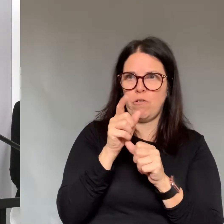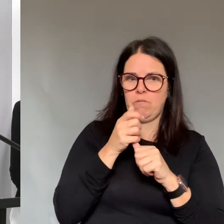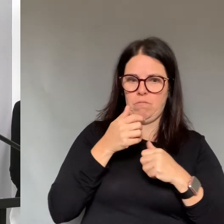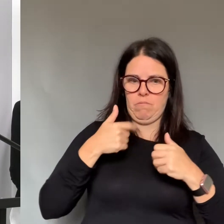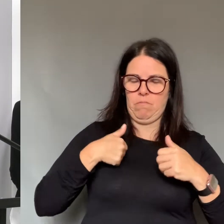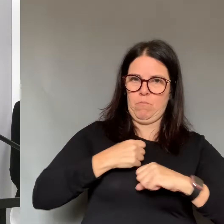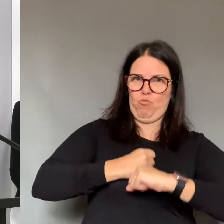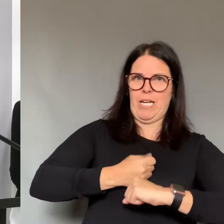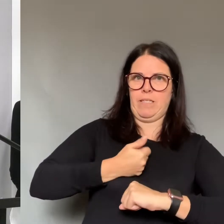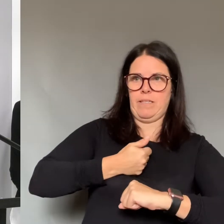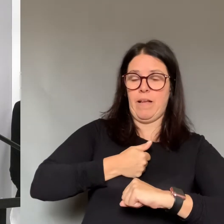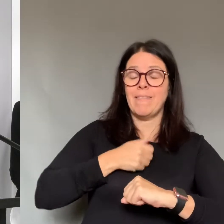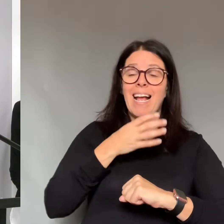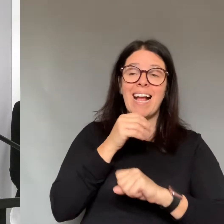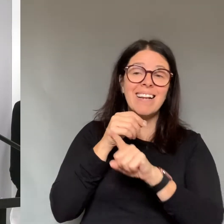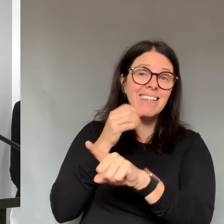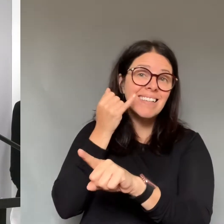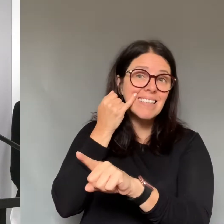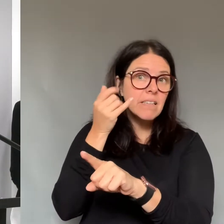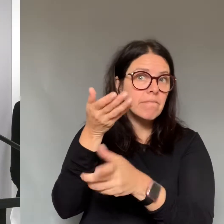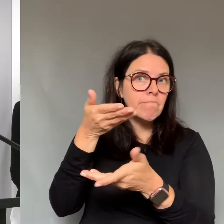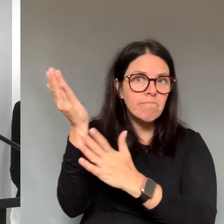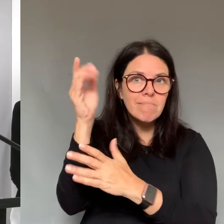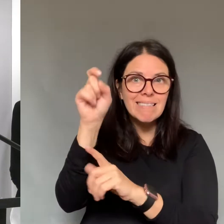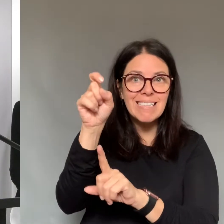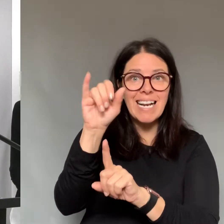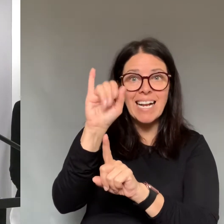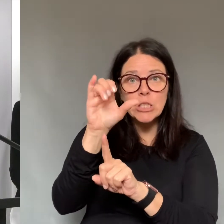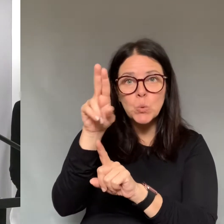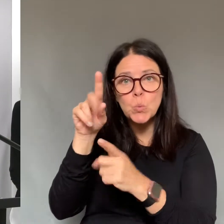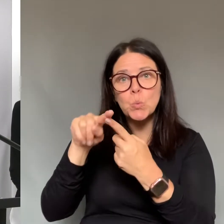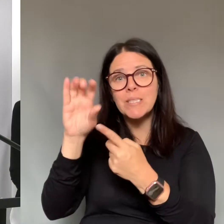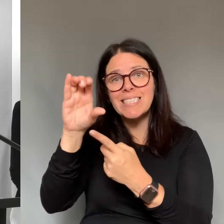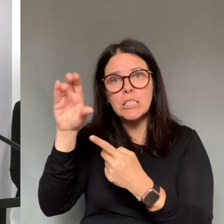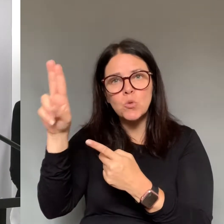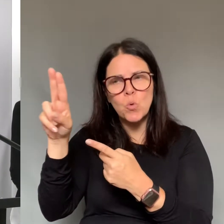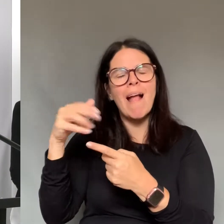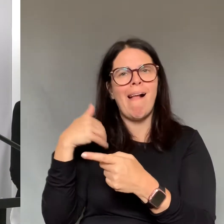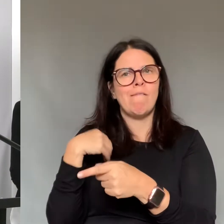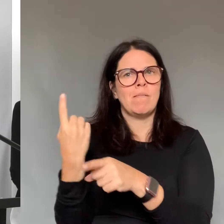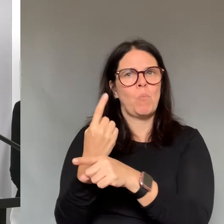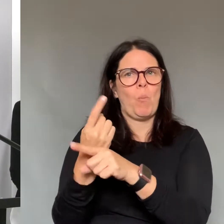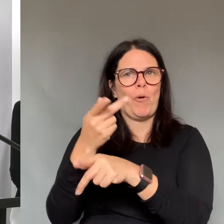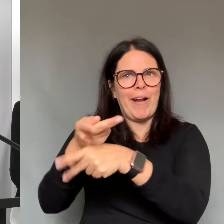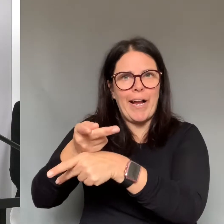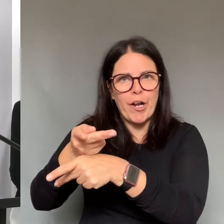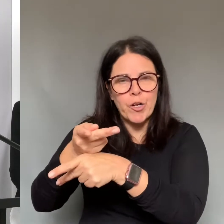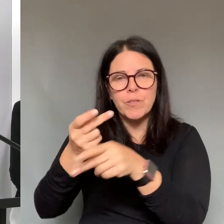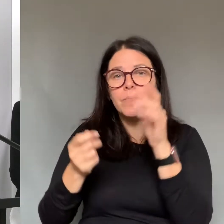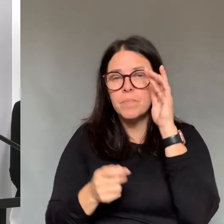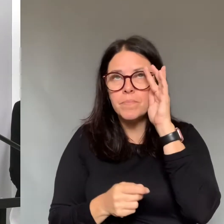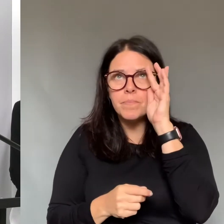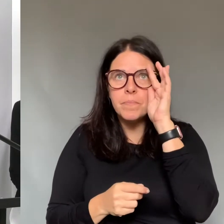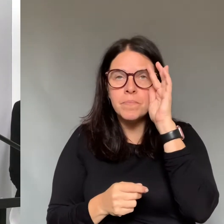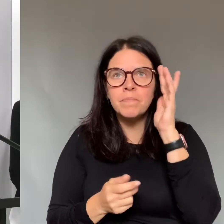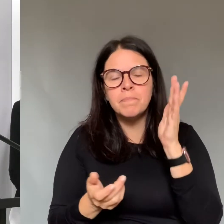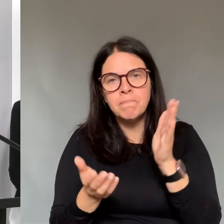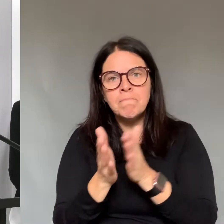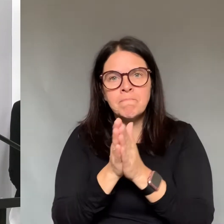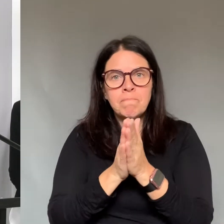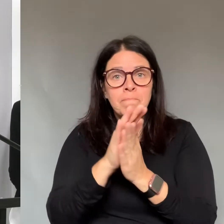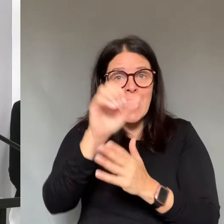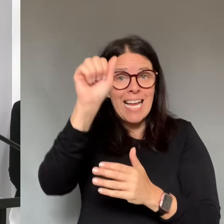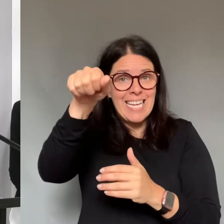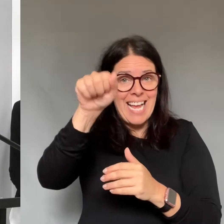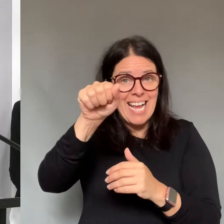protocol to hospital? Does it change anything? Can you speak to that? Well, if someone is in the hospital, that means they are needing medical